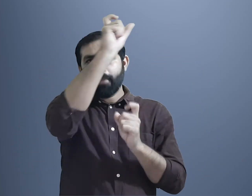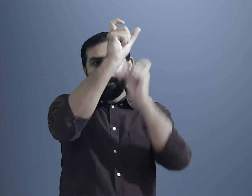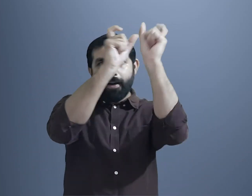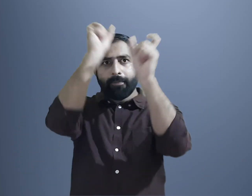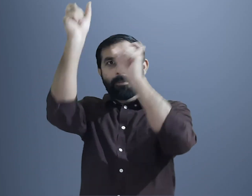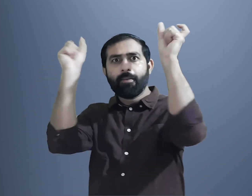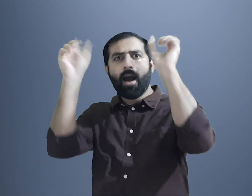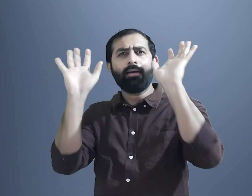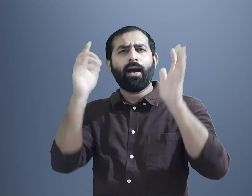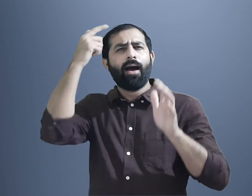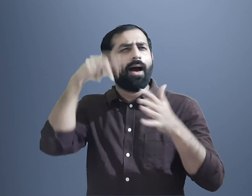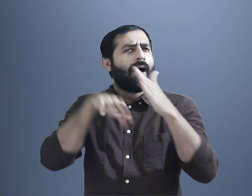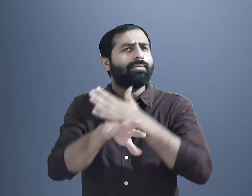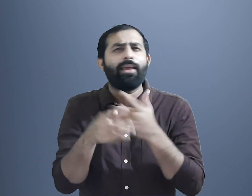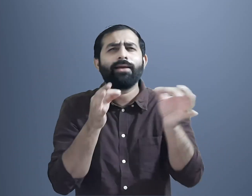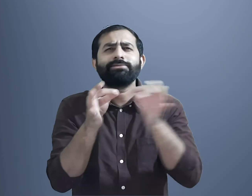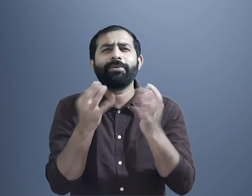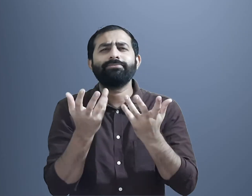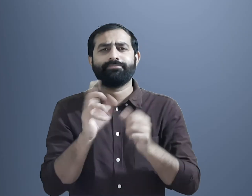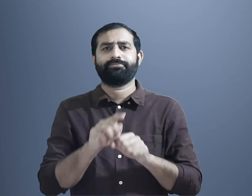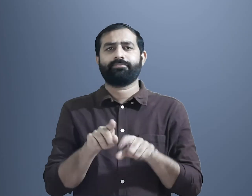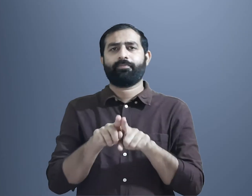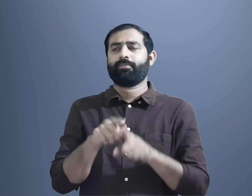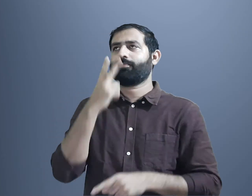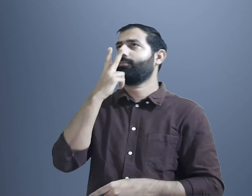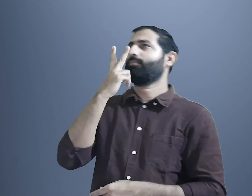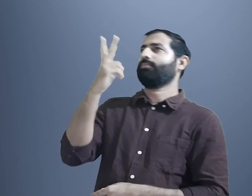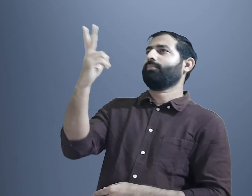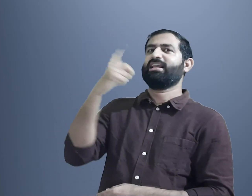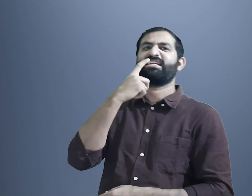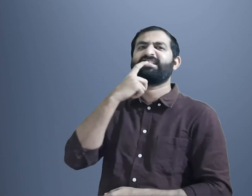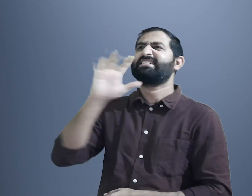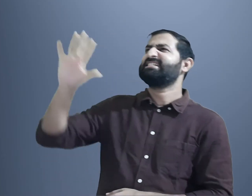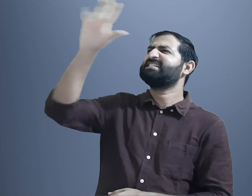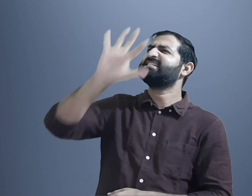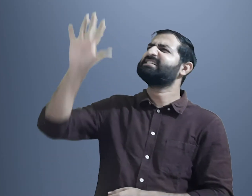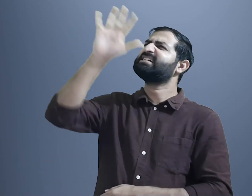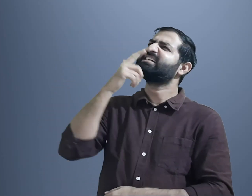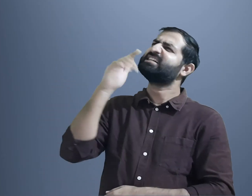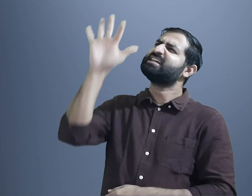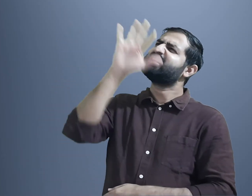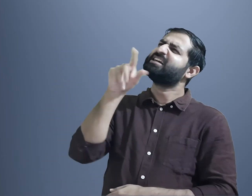For when a child observes the moon, a thought pattern generates.